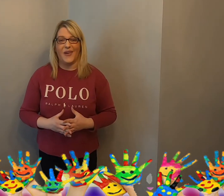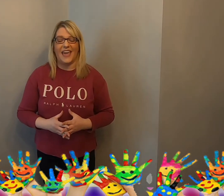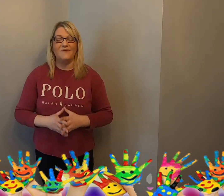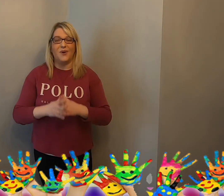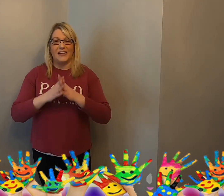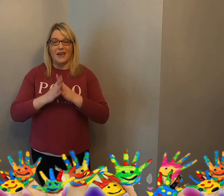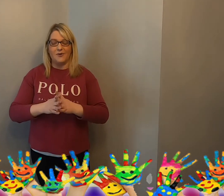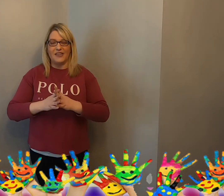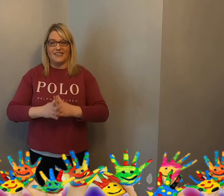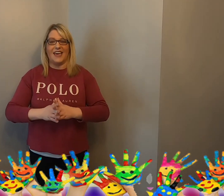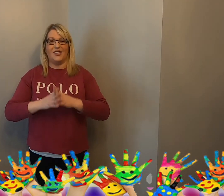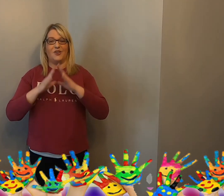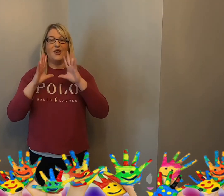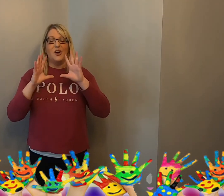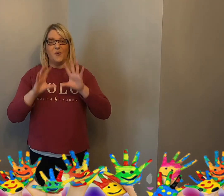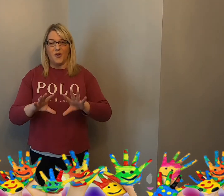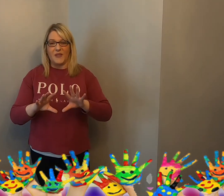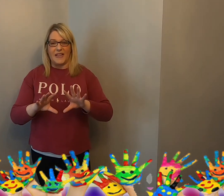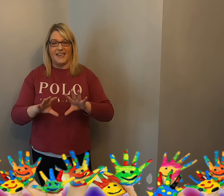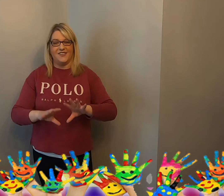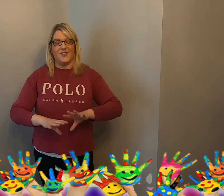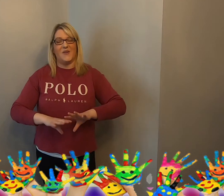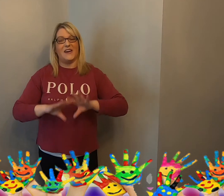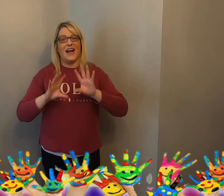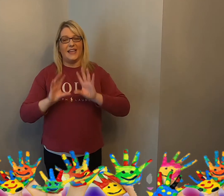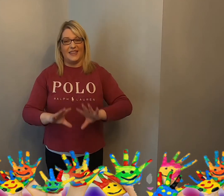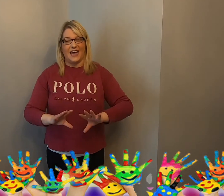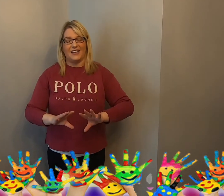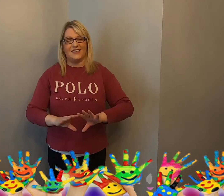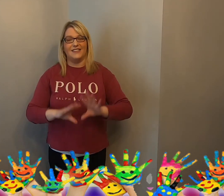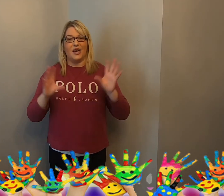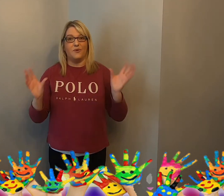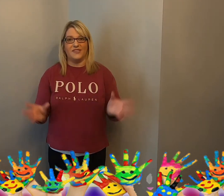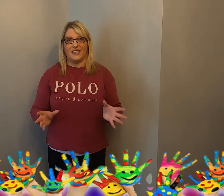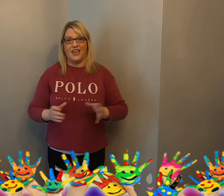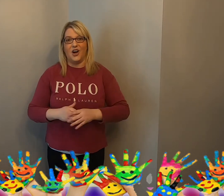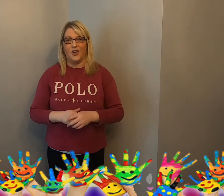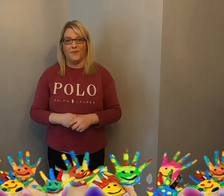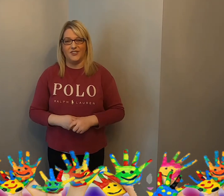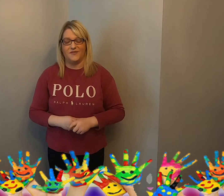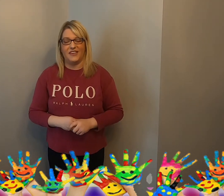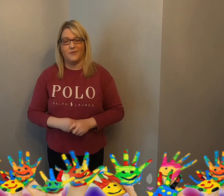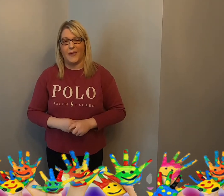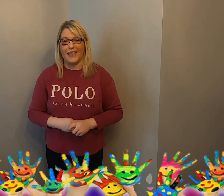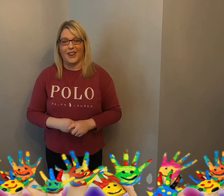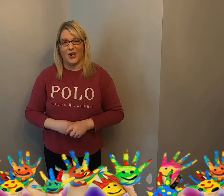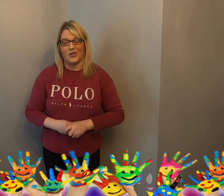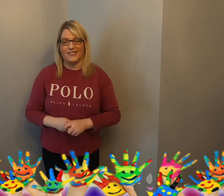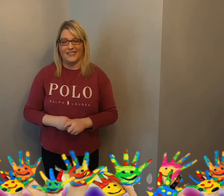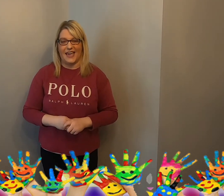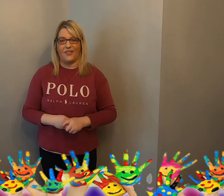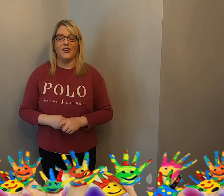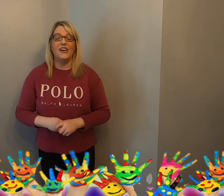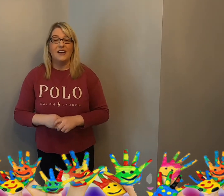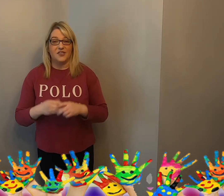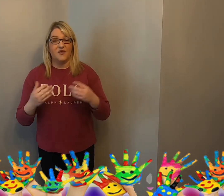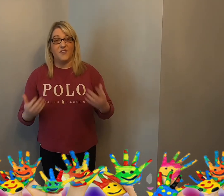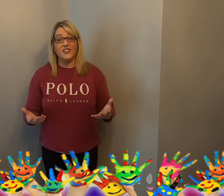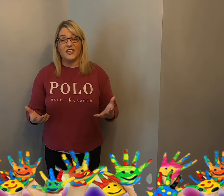okay? But I'm going to tell you what the lines are and the actions and we'll see how much of this we can learn together. So the first